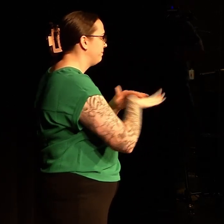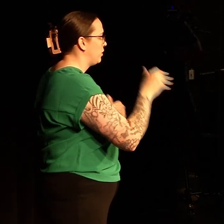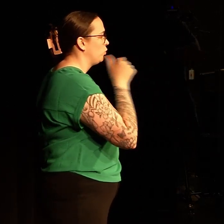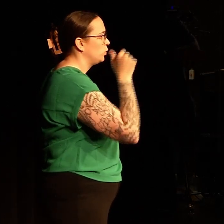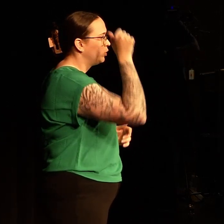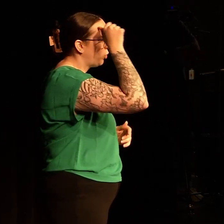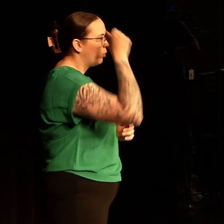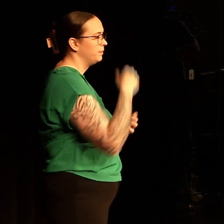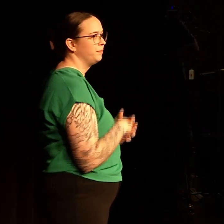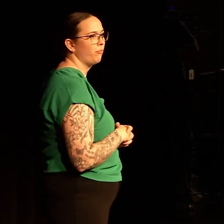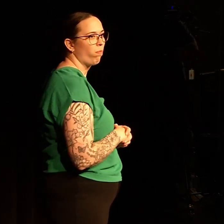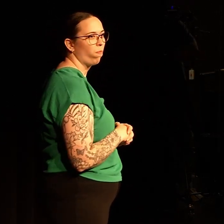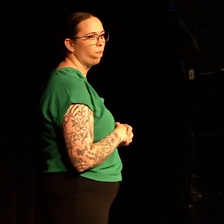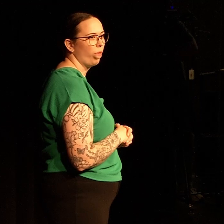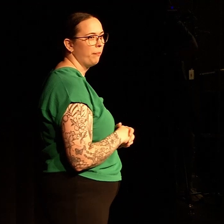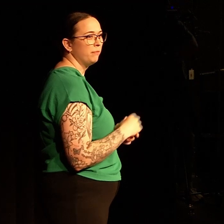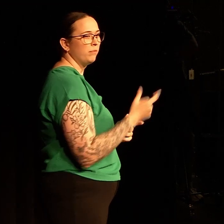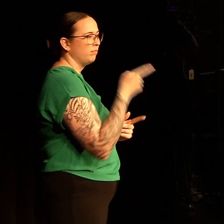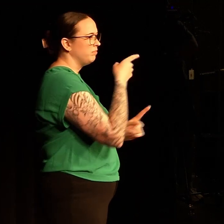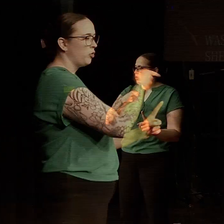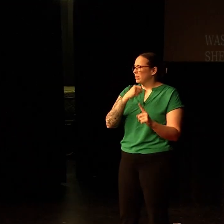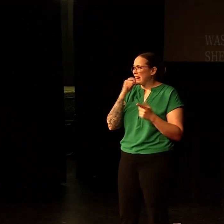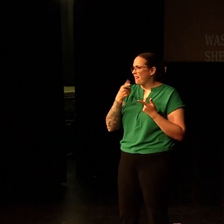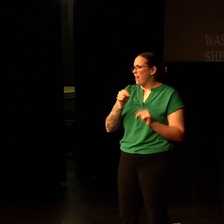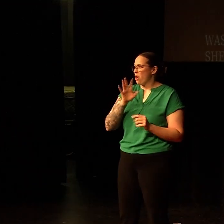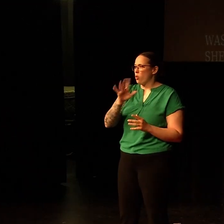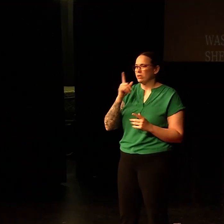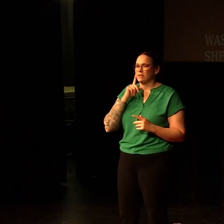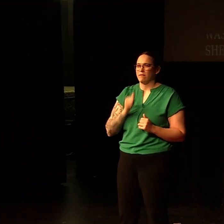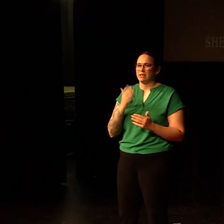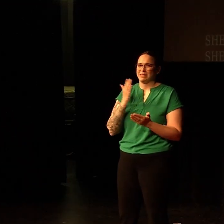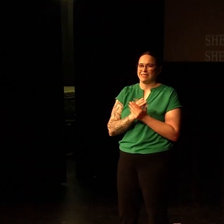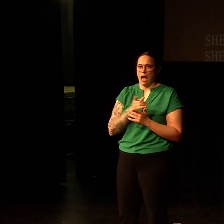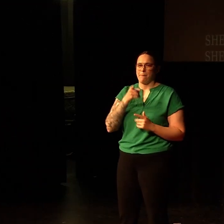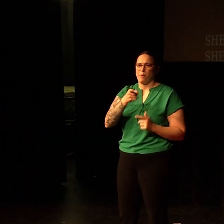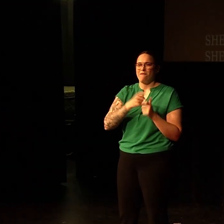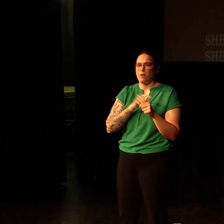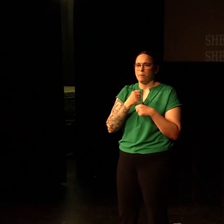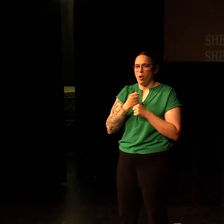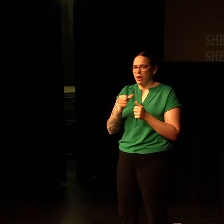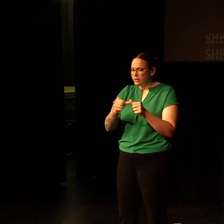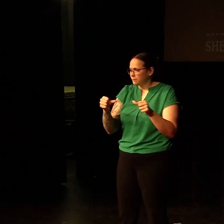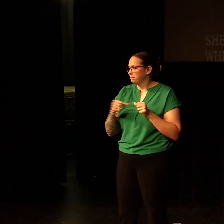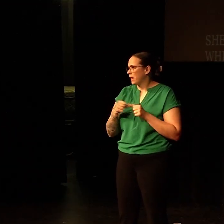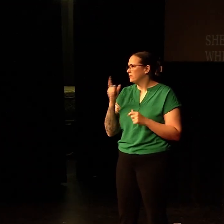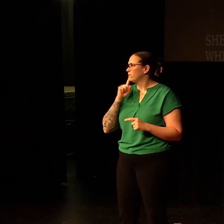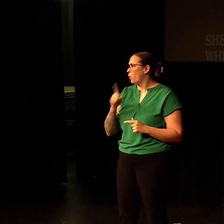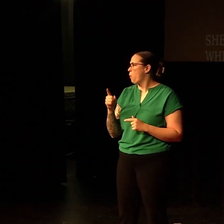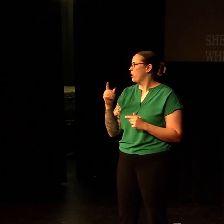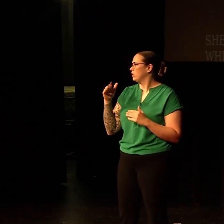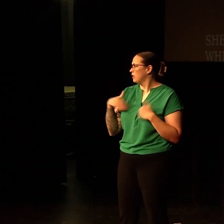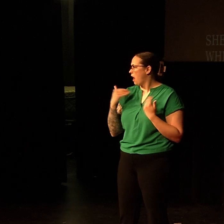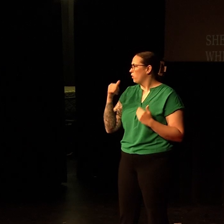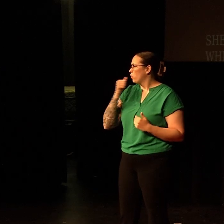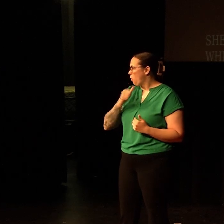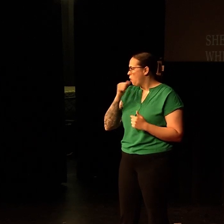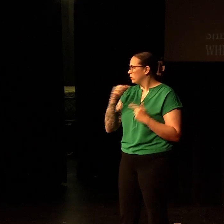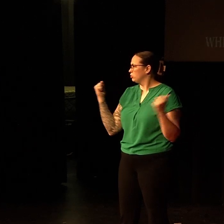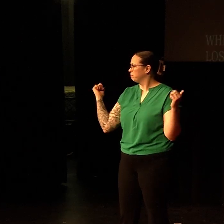lost the rest of it into adulthood. Juliette, despite her deafness, despite her number, pursued and created a space for girls